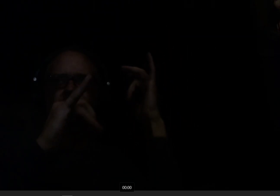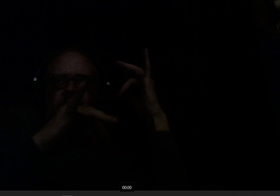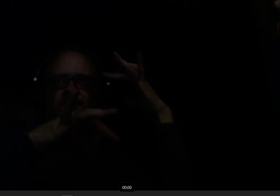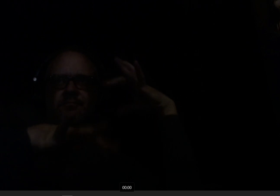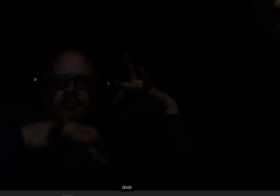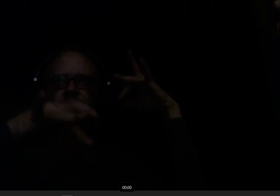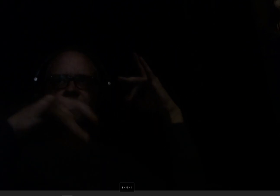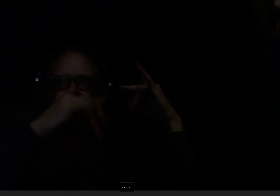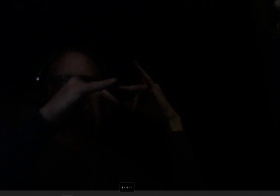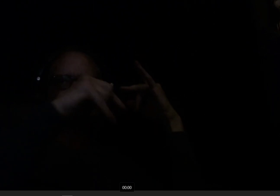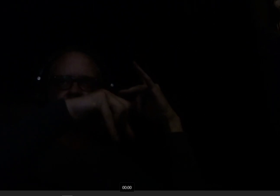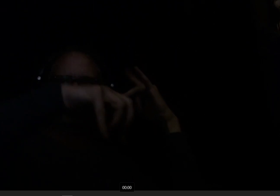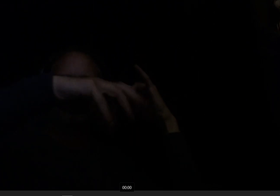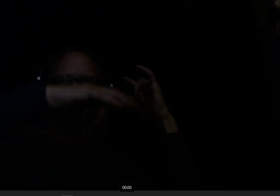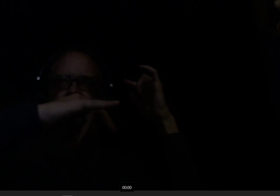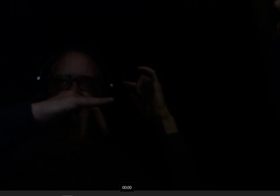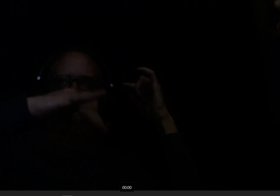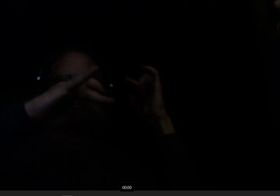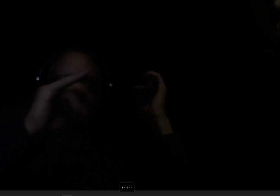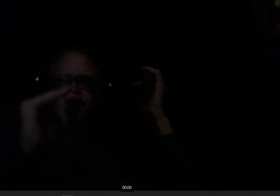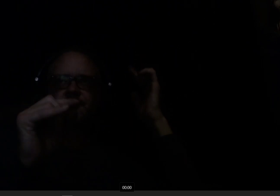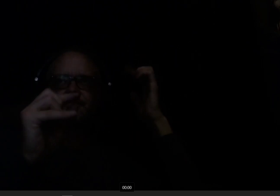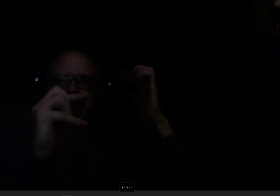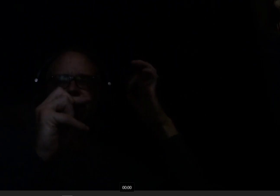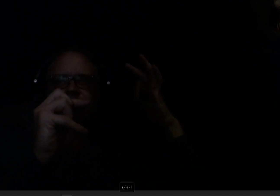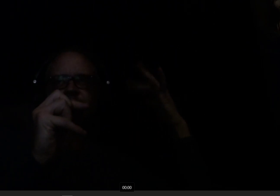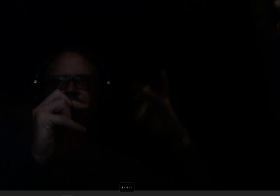You can count on me to miss, babe